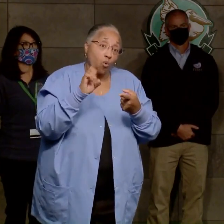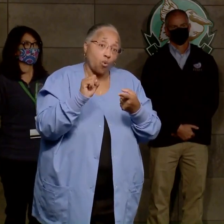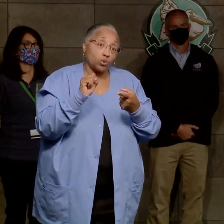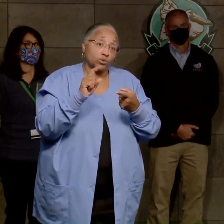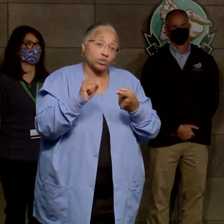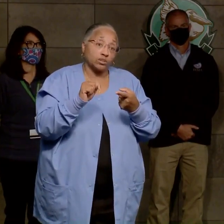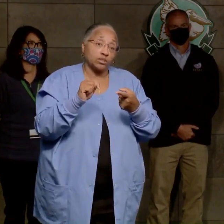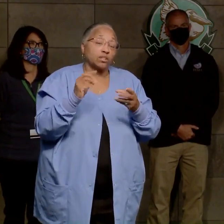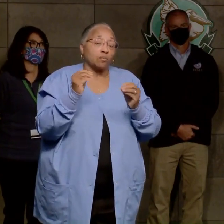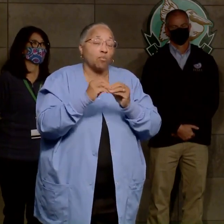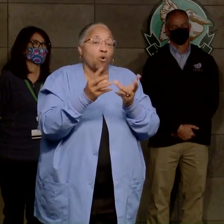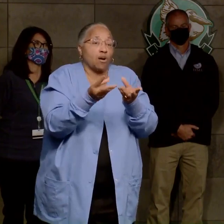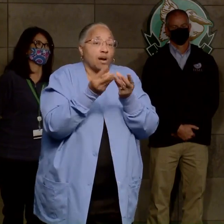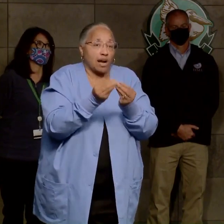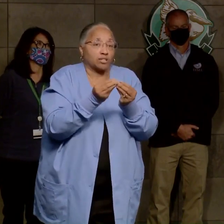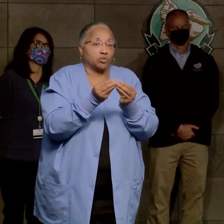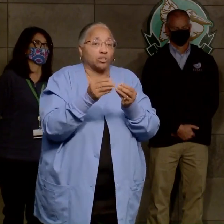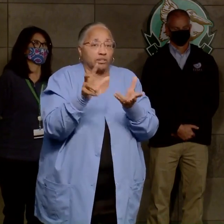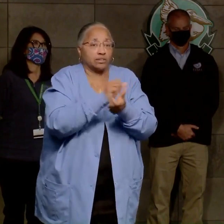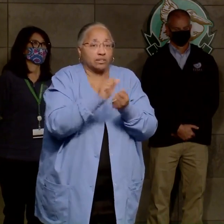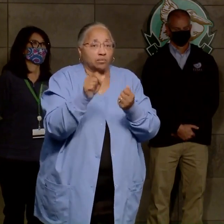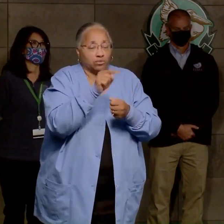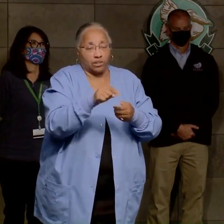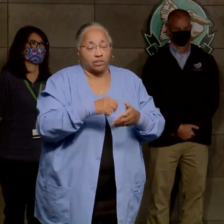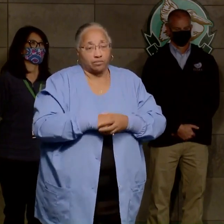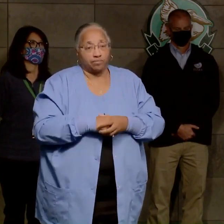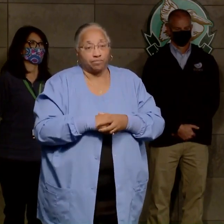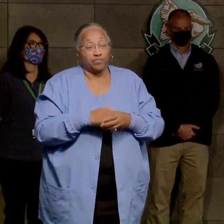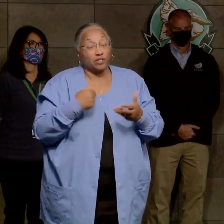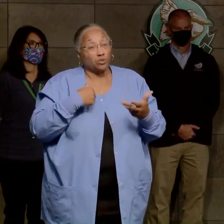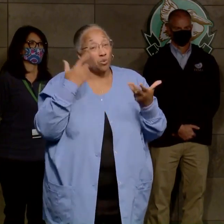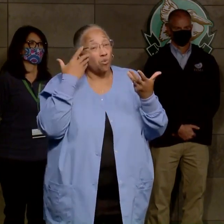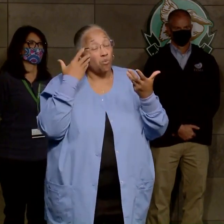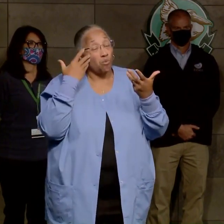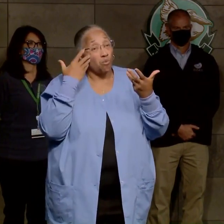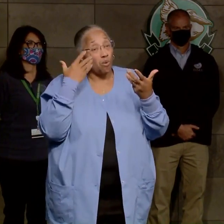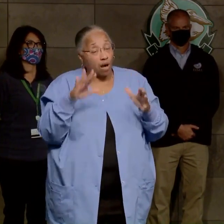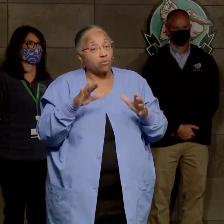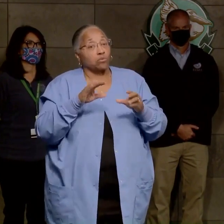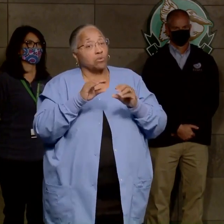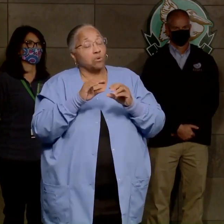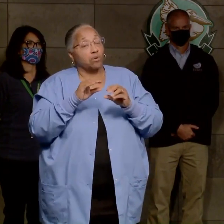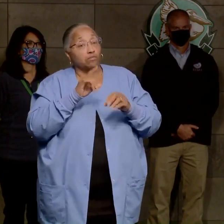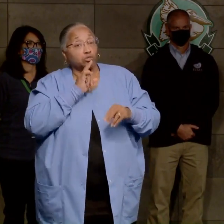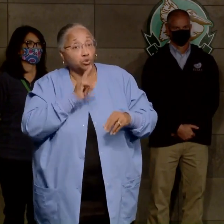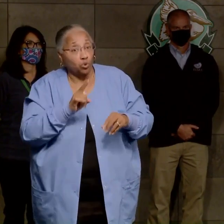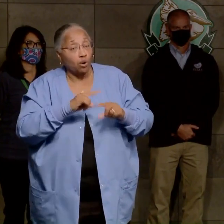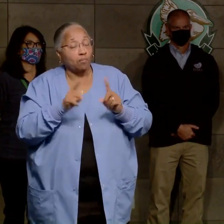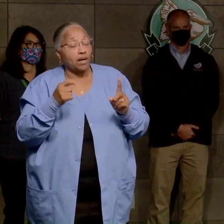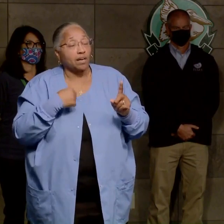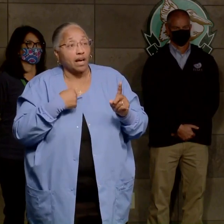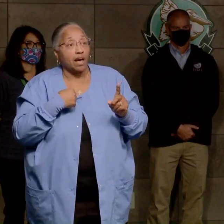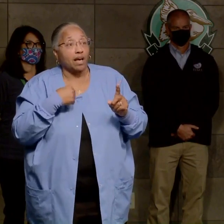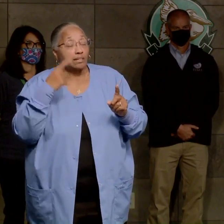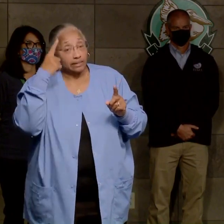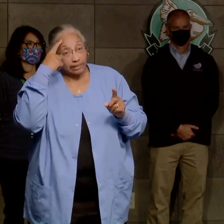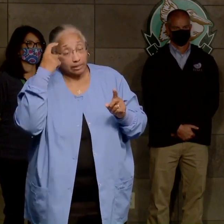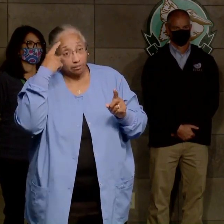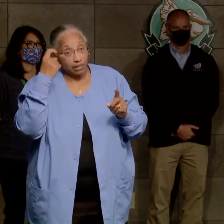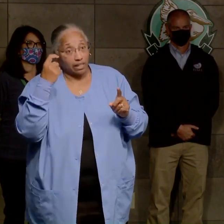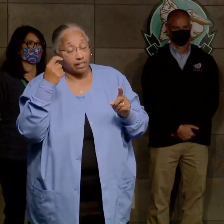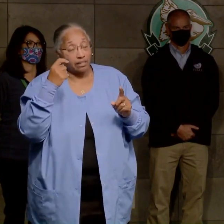more concentrated the damage is. So I don't know for certain, but I suspect that we won't see any place where the damage